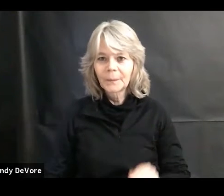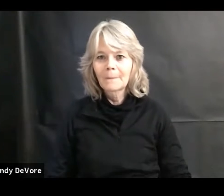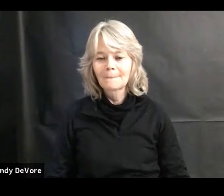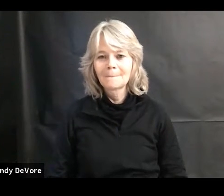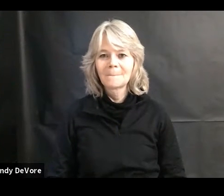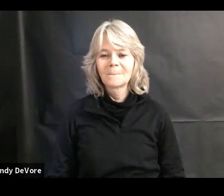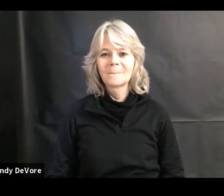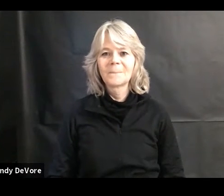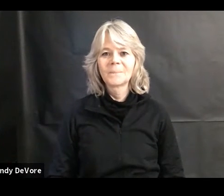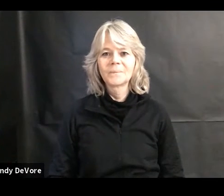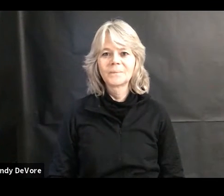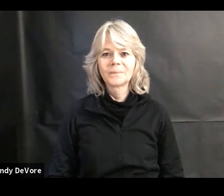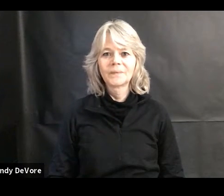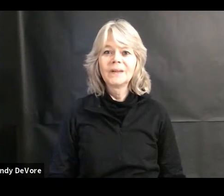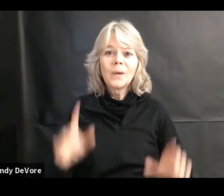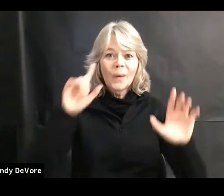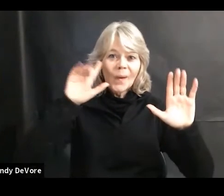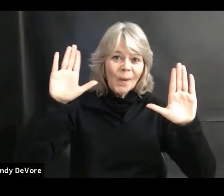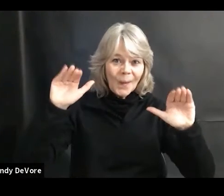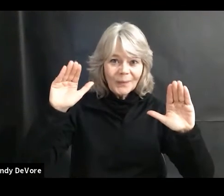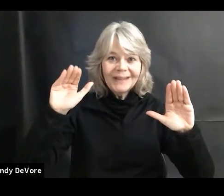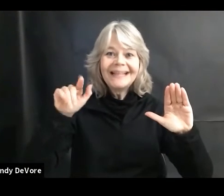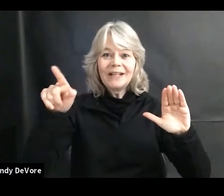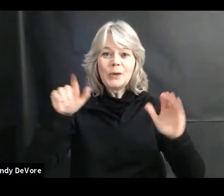All right. So hopefully you'll get there early enough, you can get one.